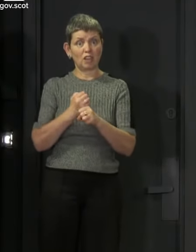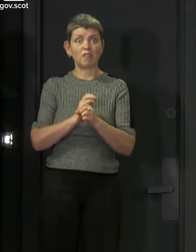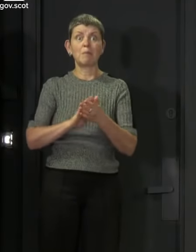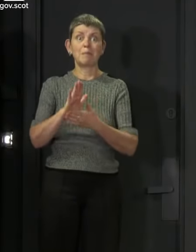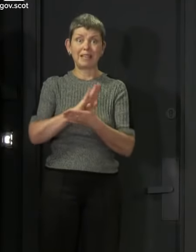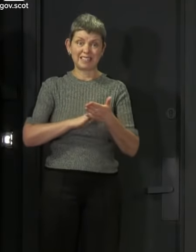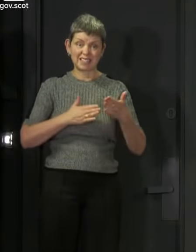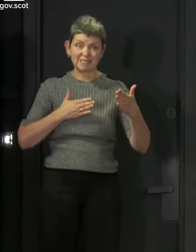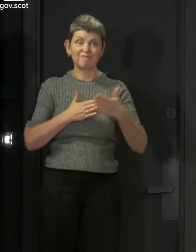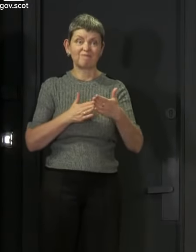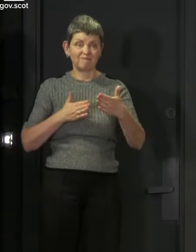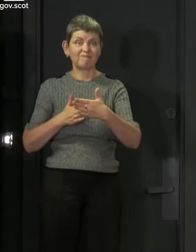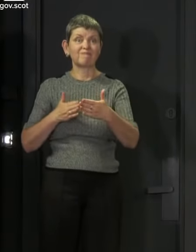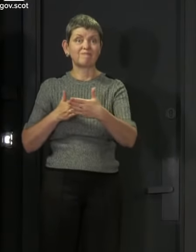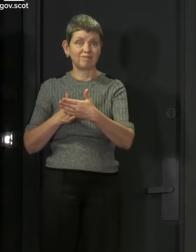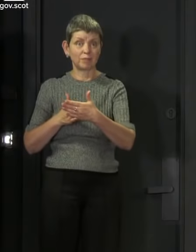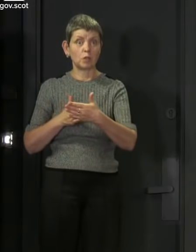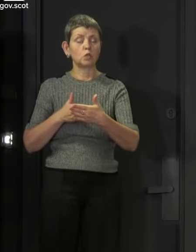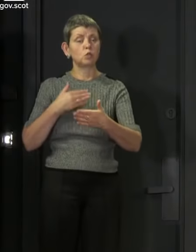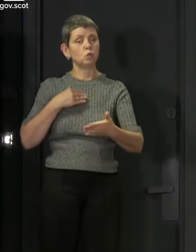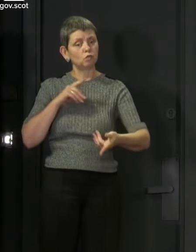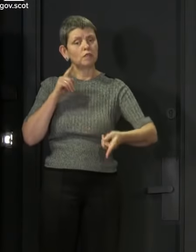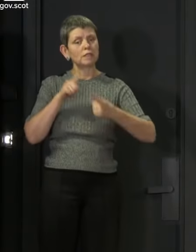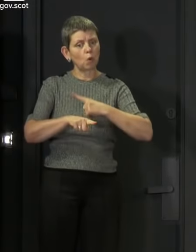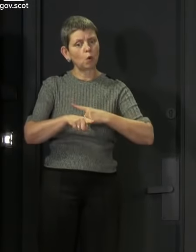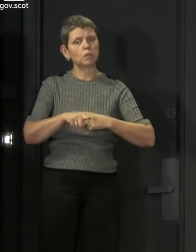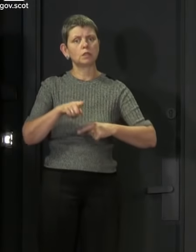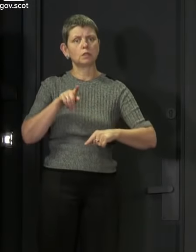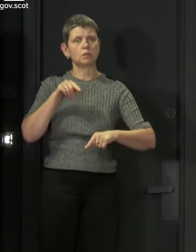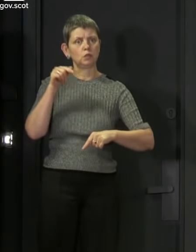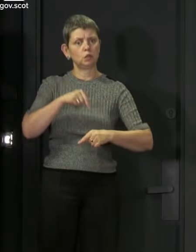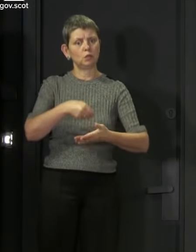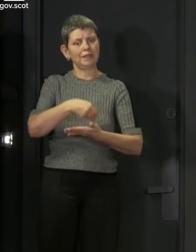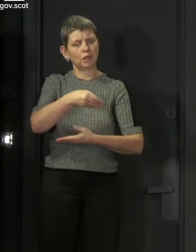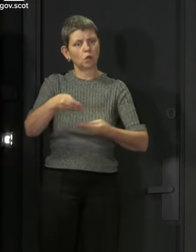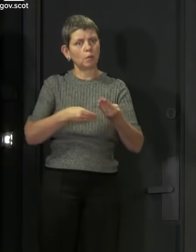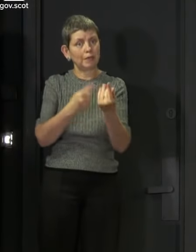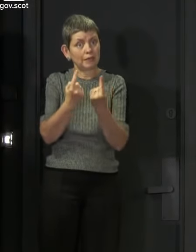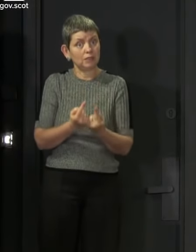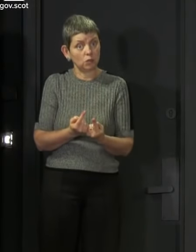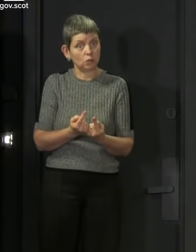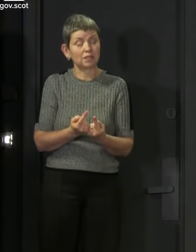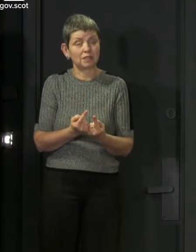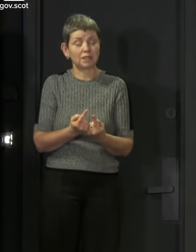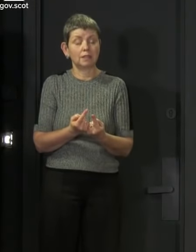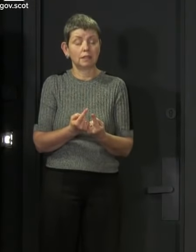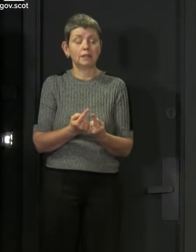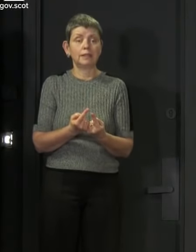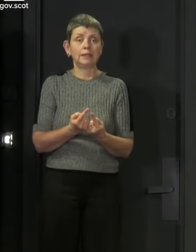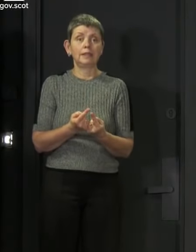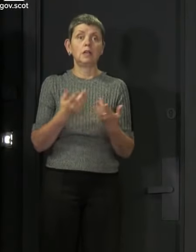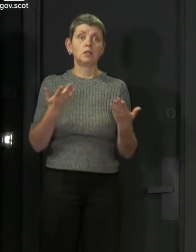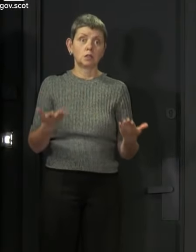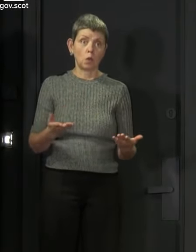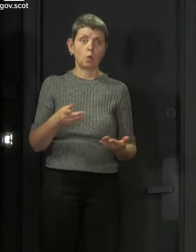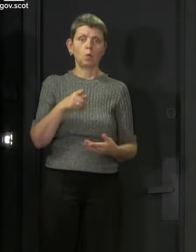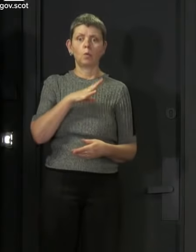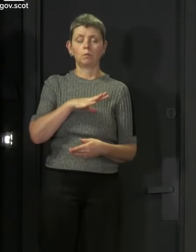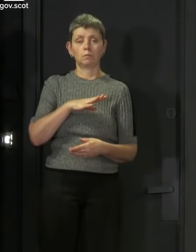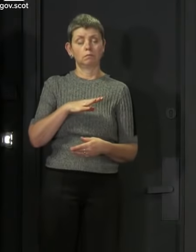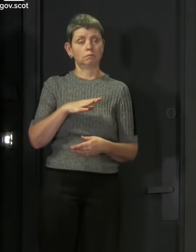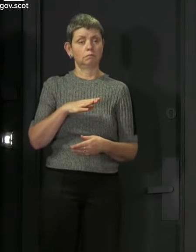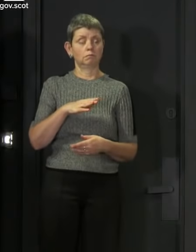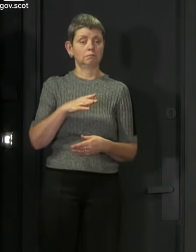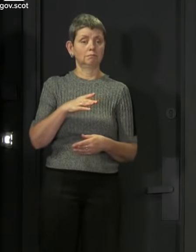respond to this economic legacy of the pandemic in a number of ways. And we continue to make that case, as do the other